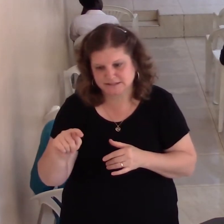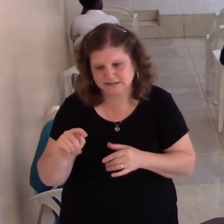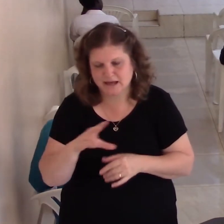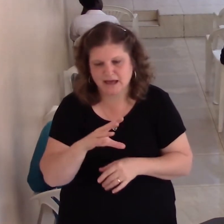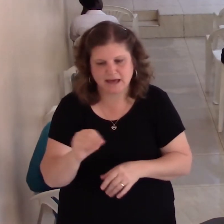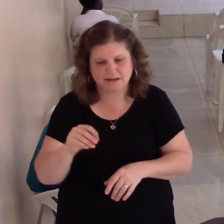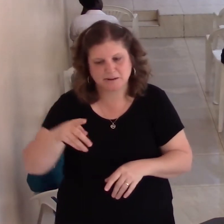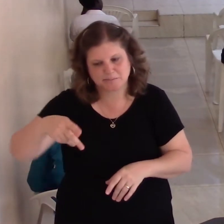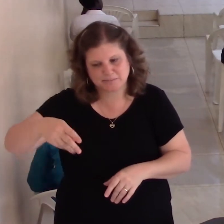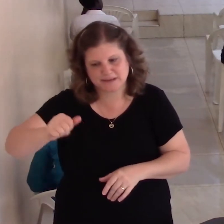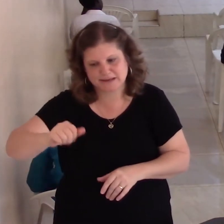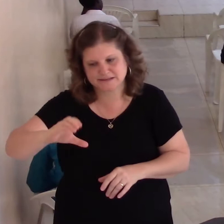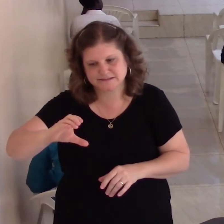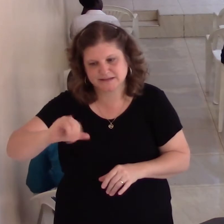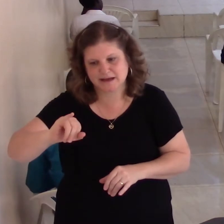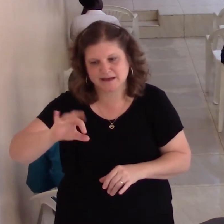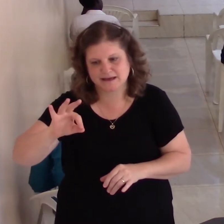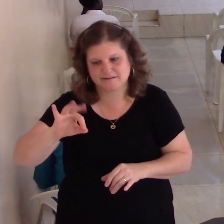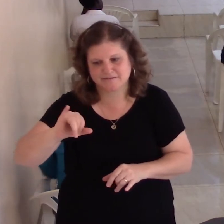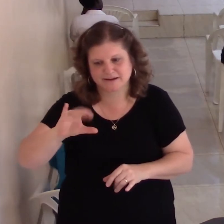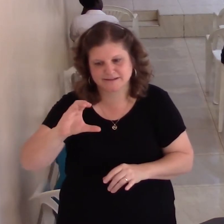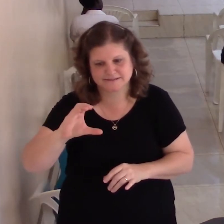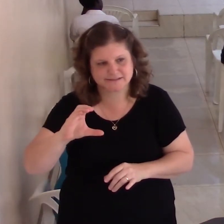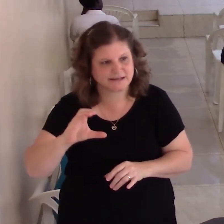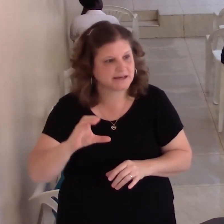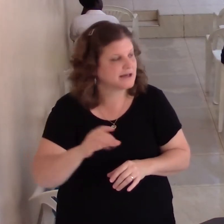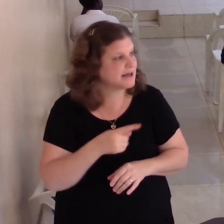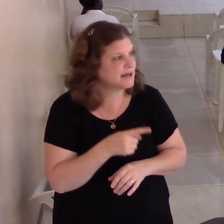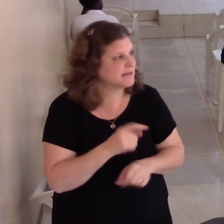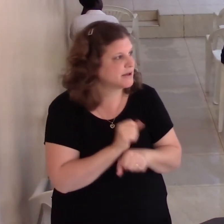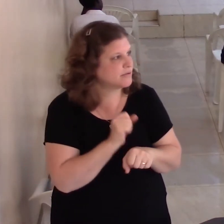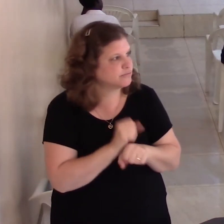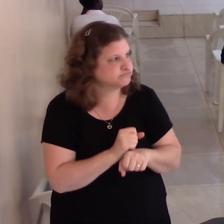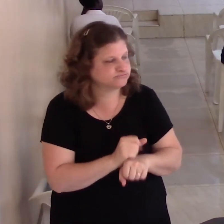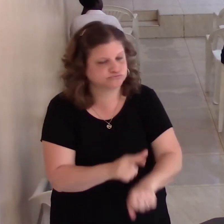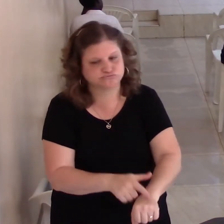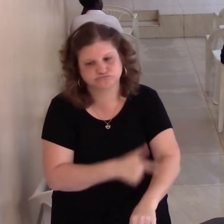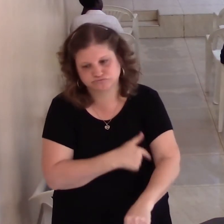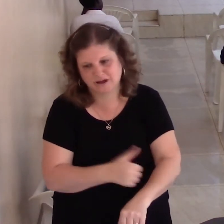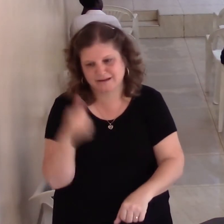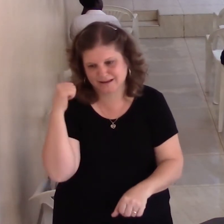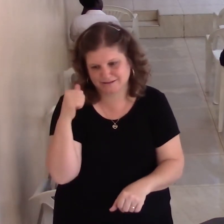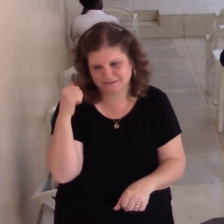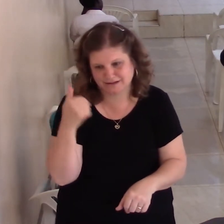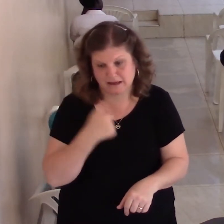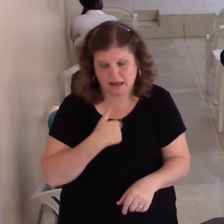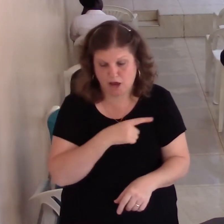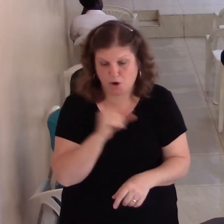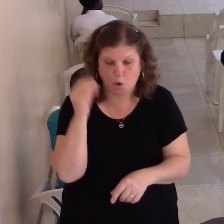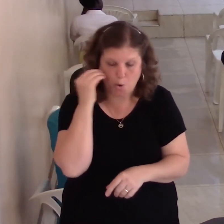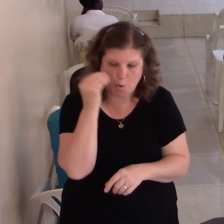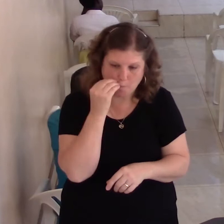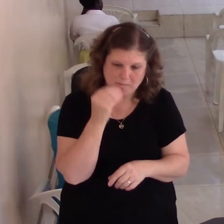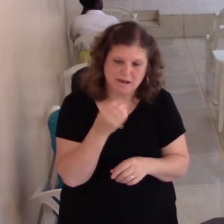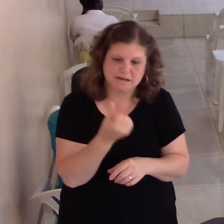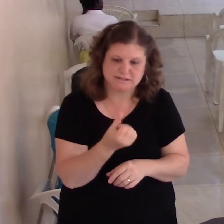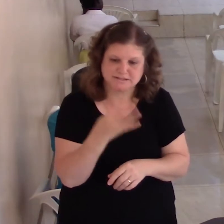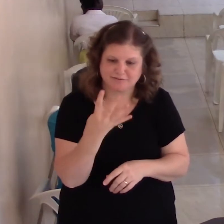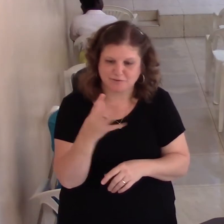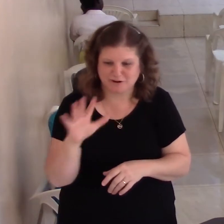don't know what time they even finished working yesterday. We haven't told you. 6.25. Yesterday they were working on this. This morning at like